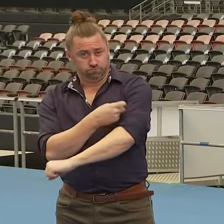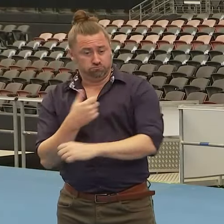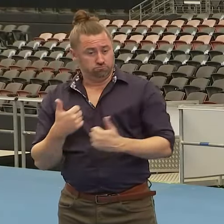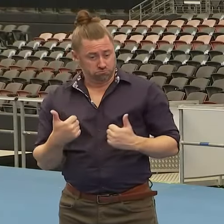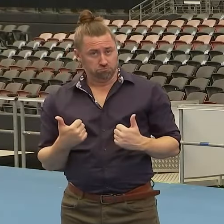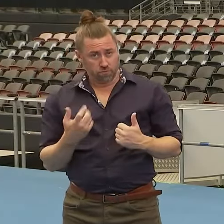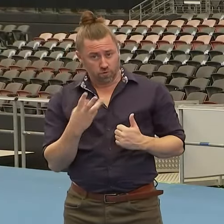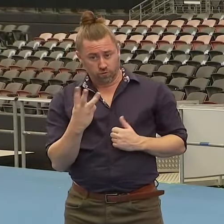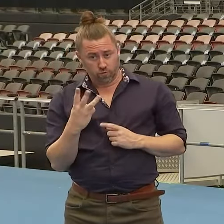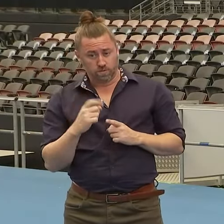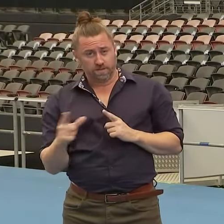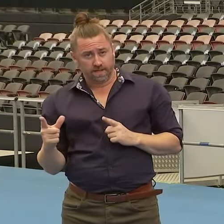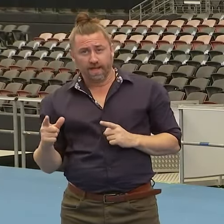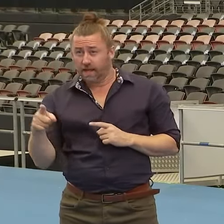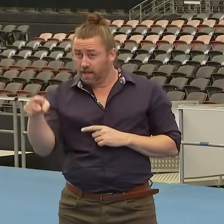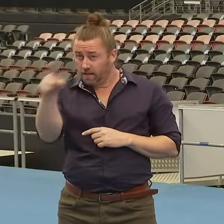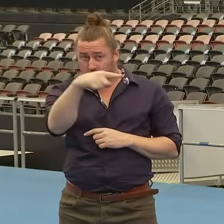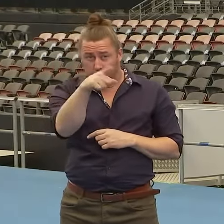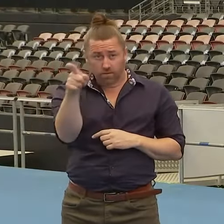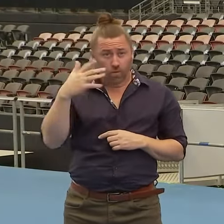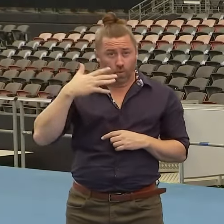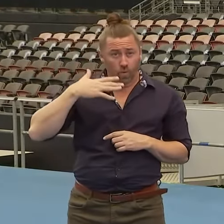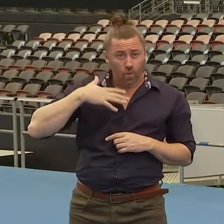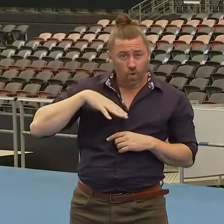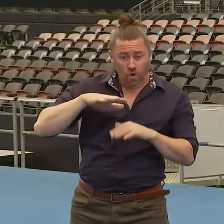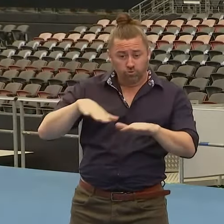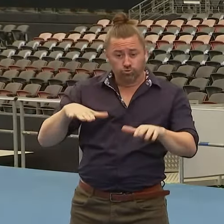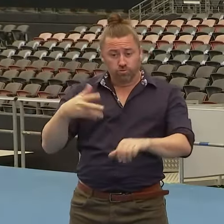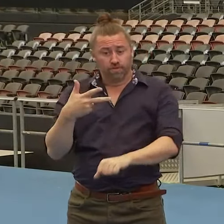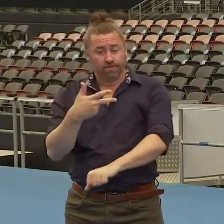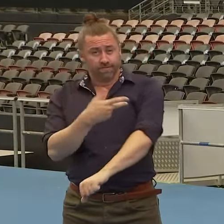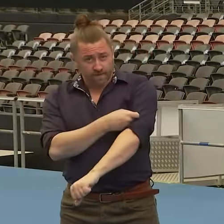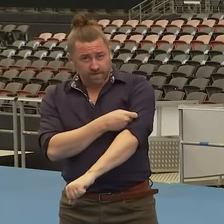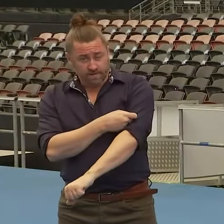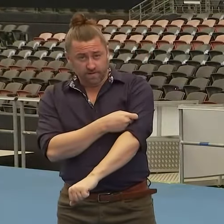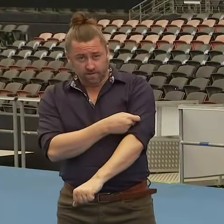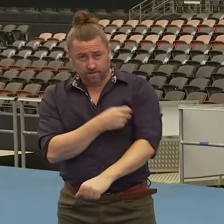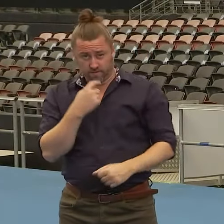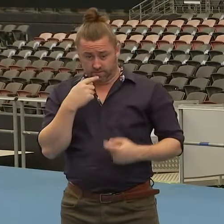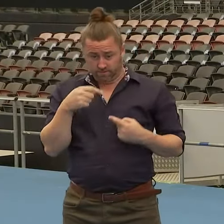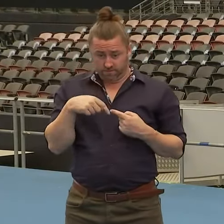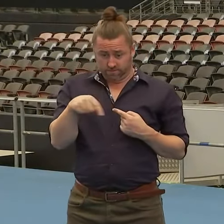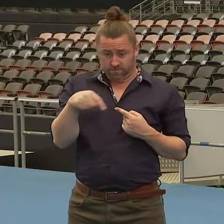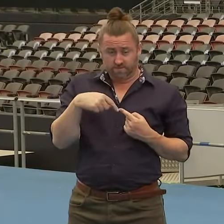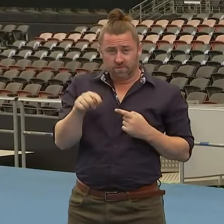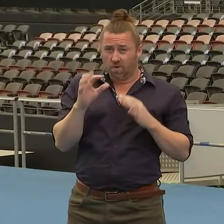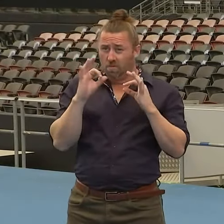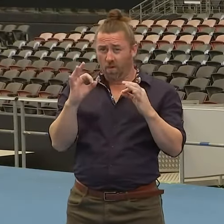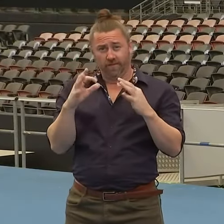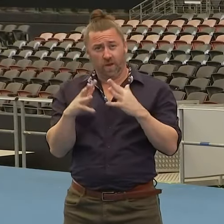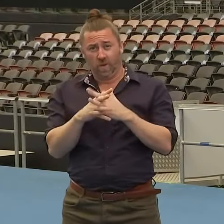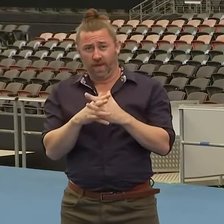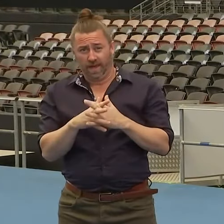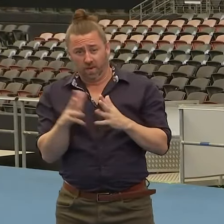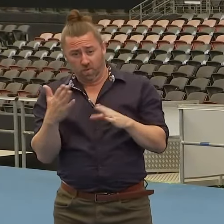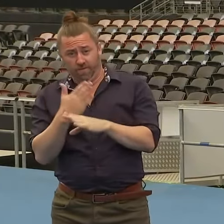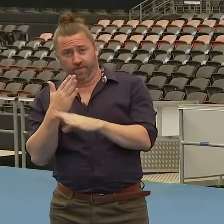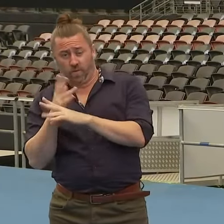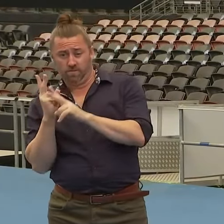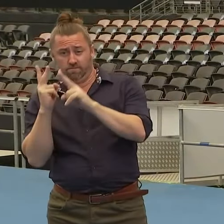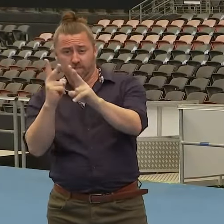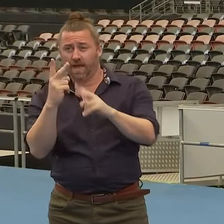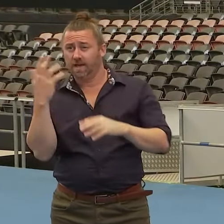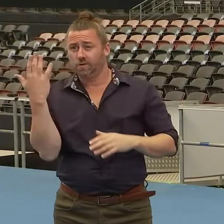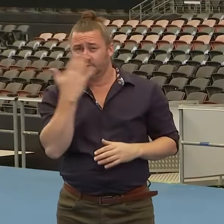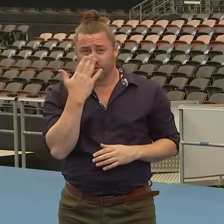I just stress to the parents, if you are wishing to get your children vaccinated, this week is the week before